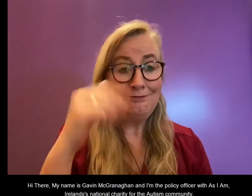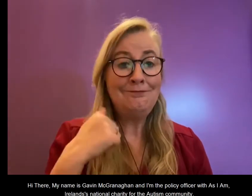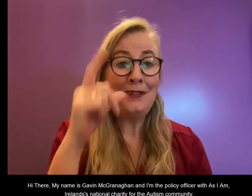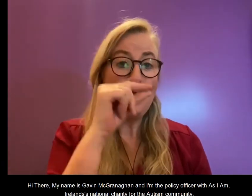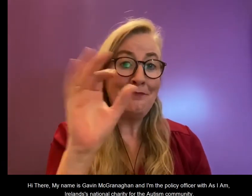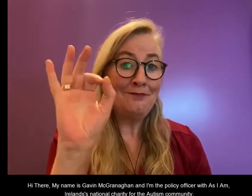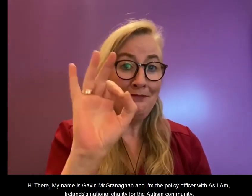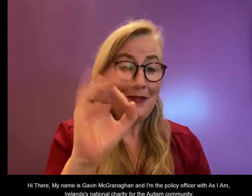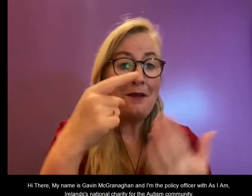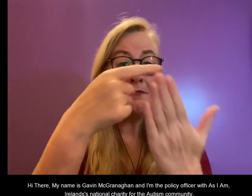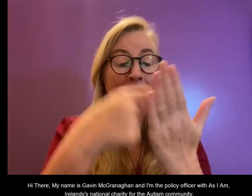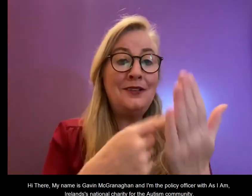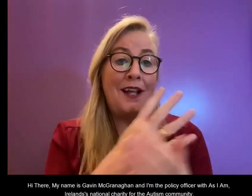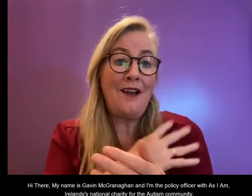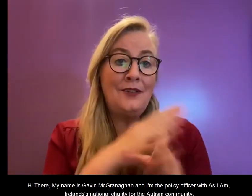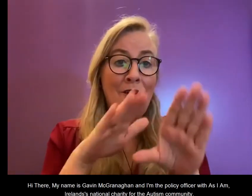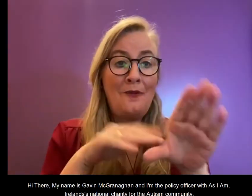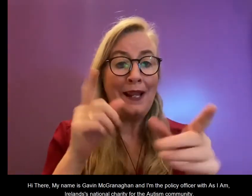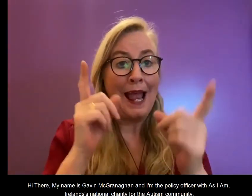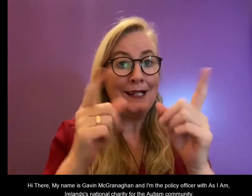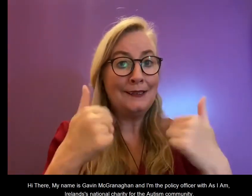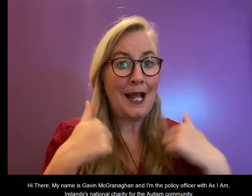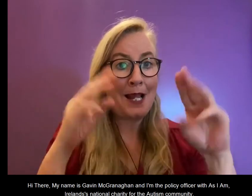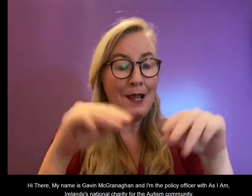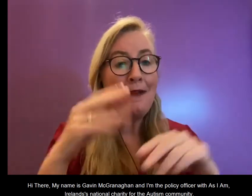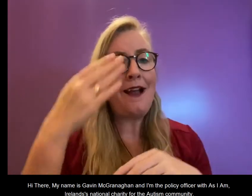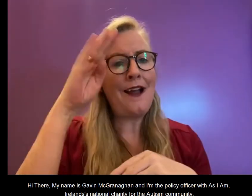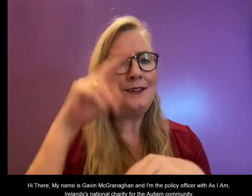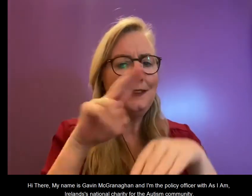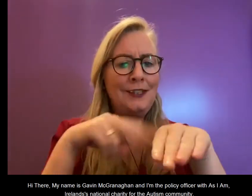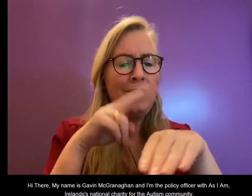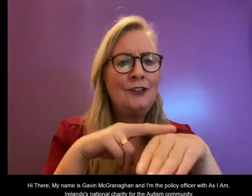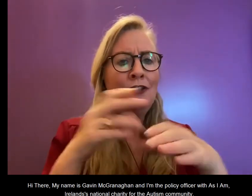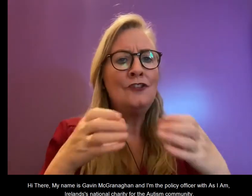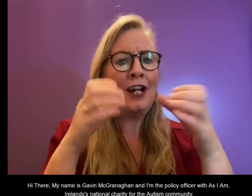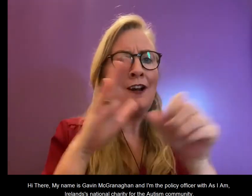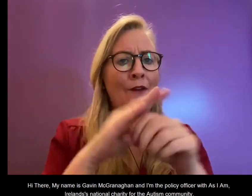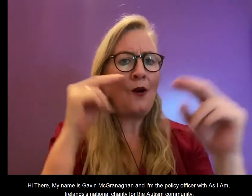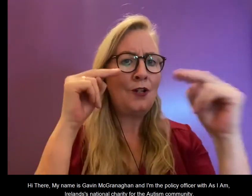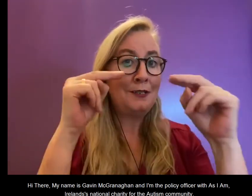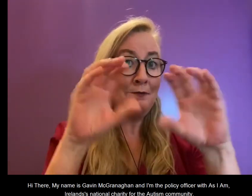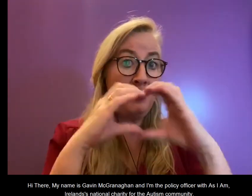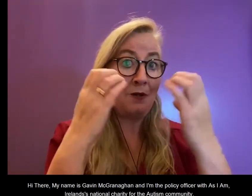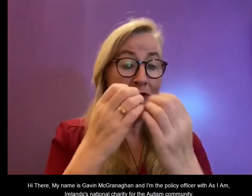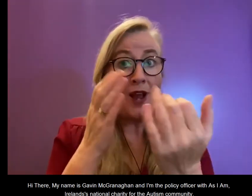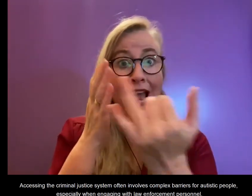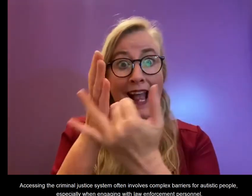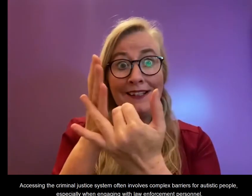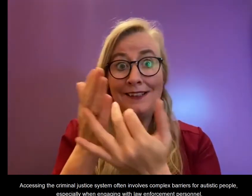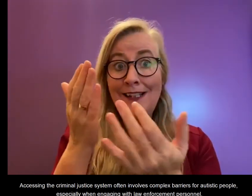Hi there, my name is Gavin McGrannaghan and I'm the Policy Officer with As I Am, Ireland's national charity for the autism community. Accessing the